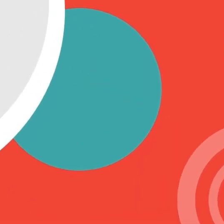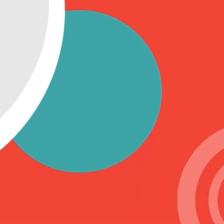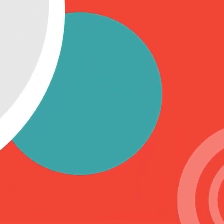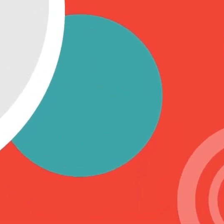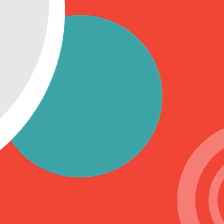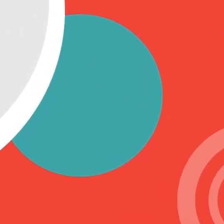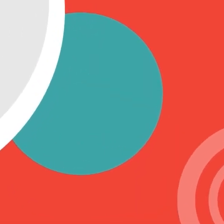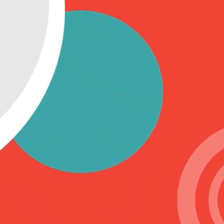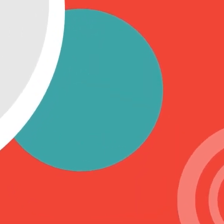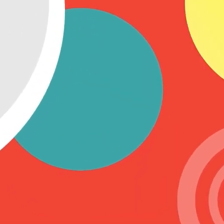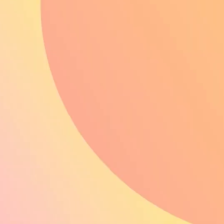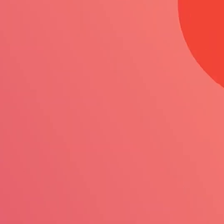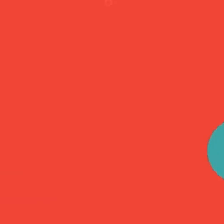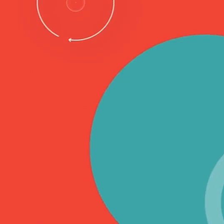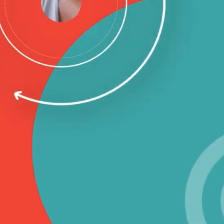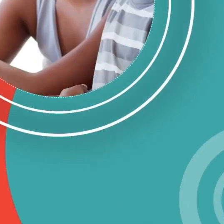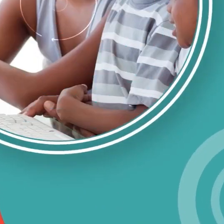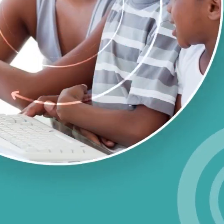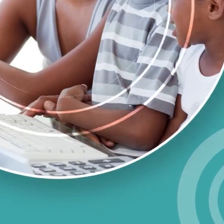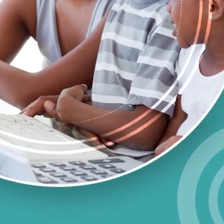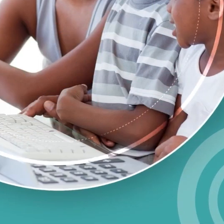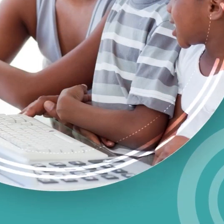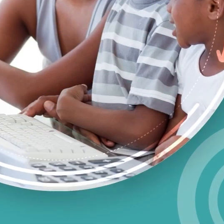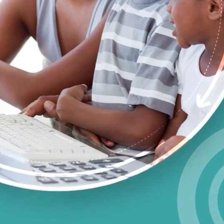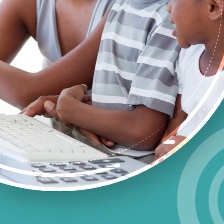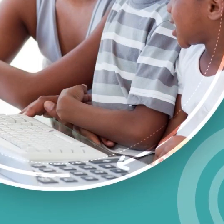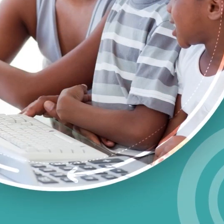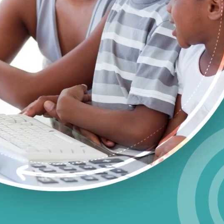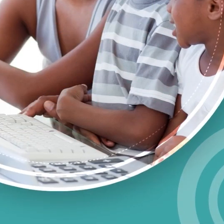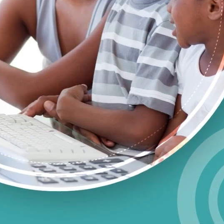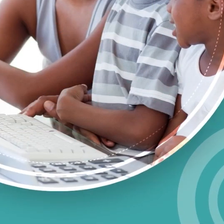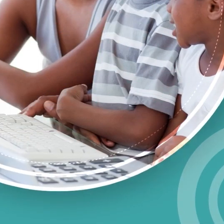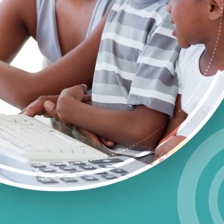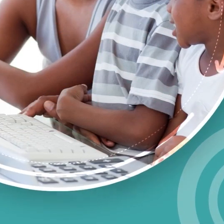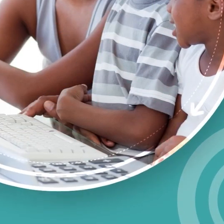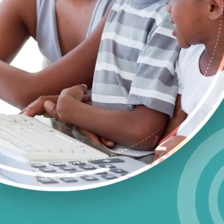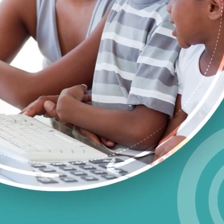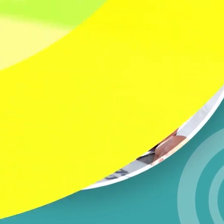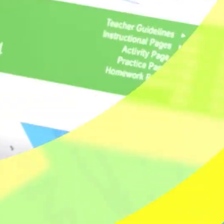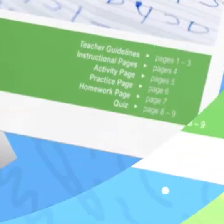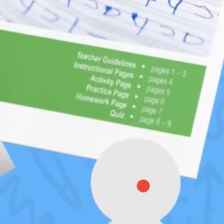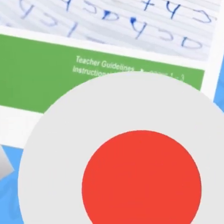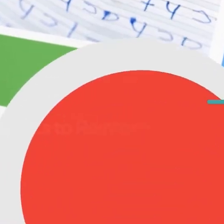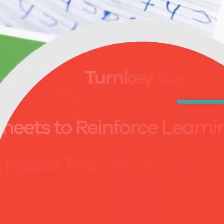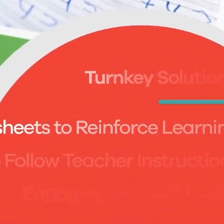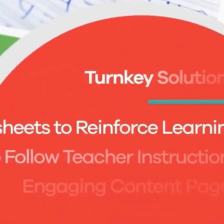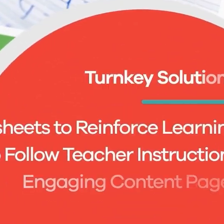us. Visit us at learnbright.org for thousands of free resources and turnkey solutions